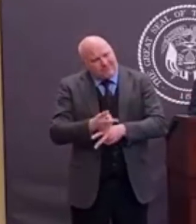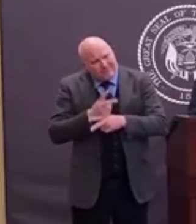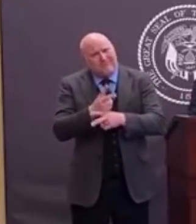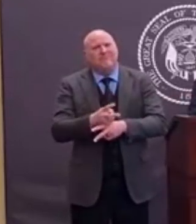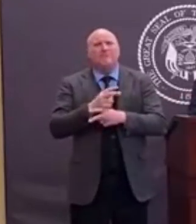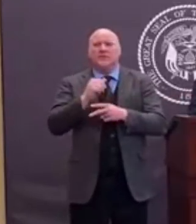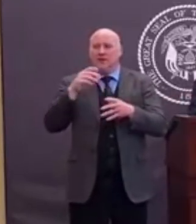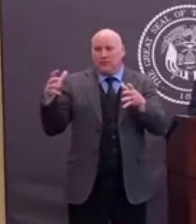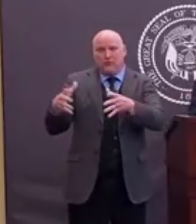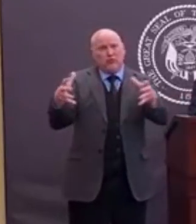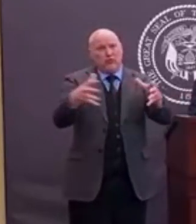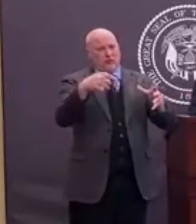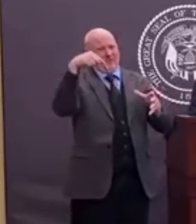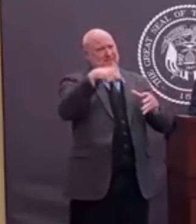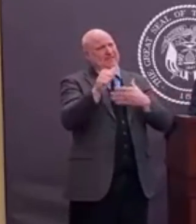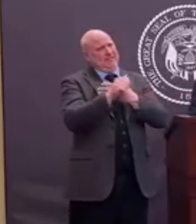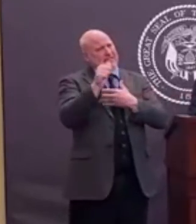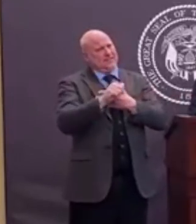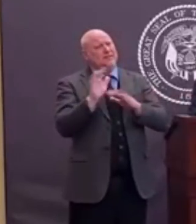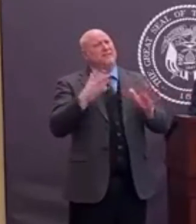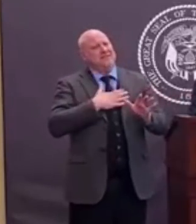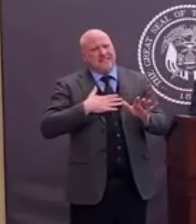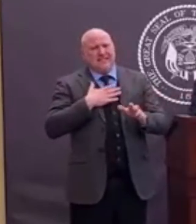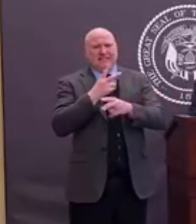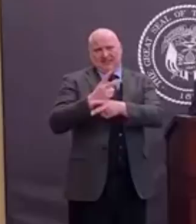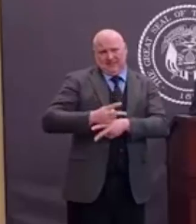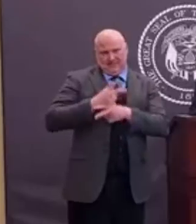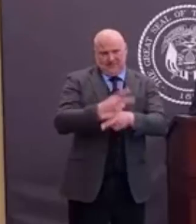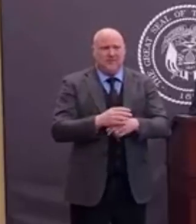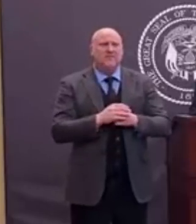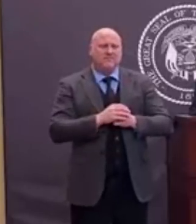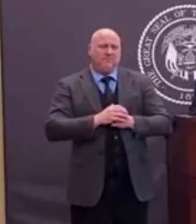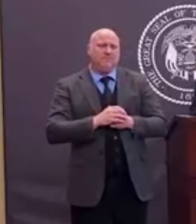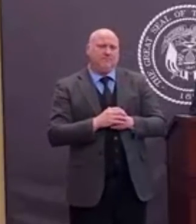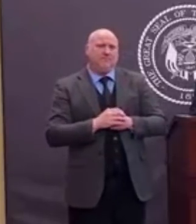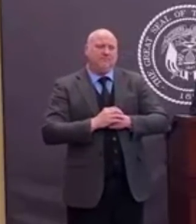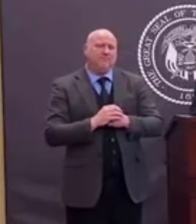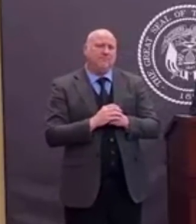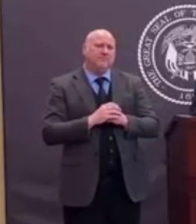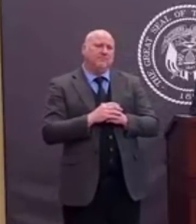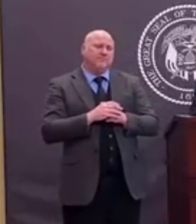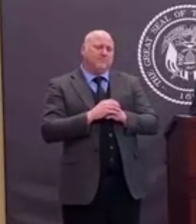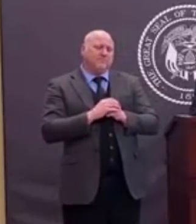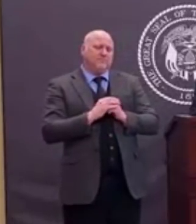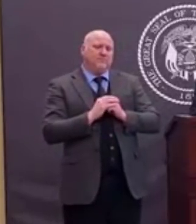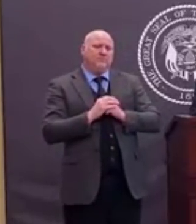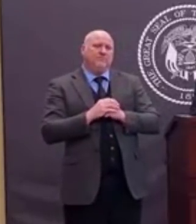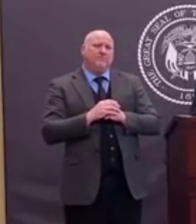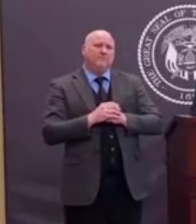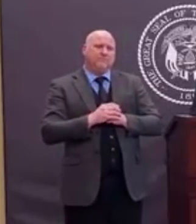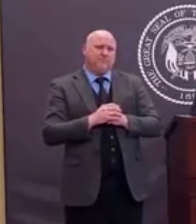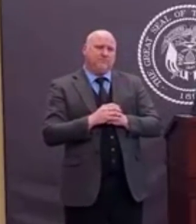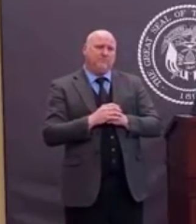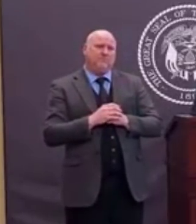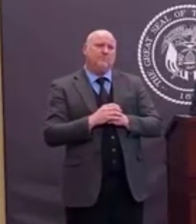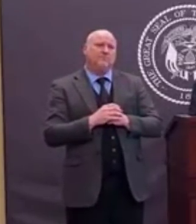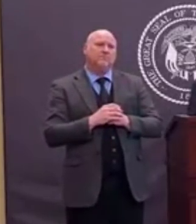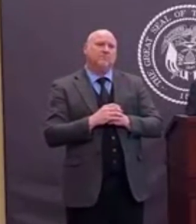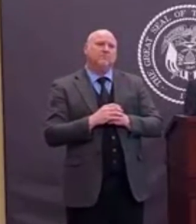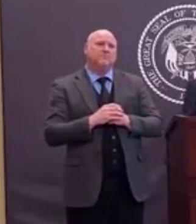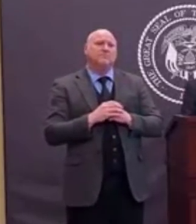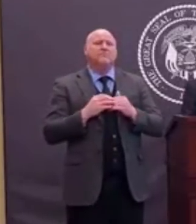people together. Again, doing this will help us slow down the spread. Again, some of the common sense